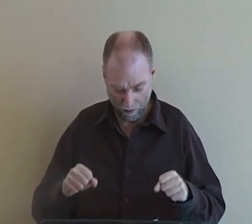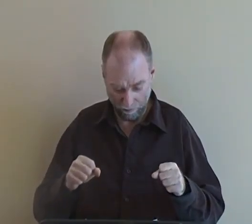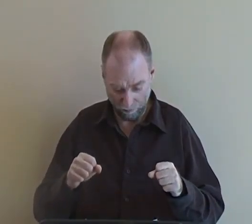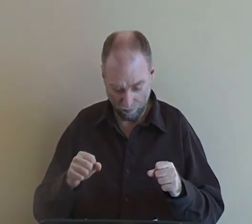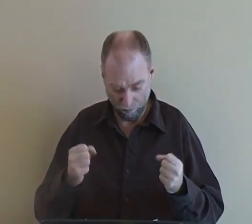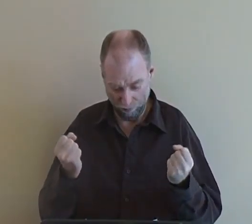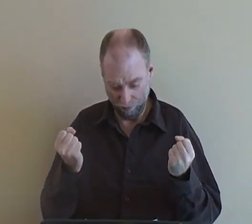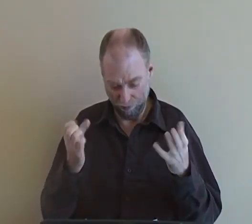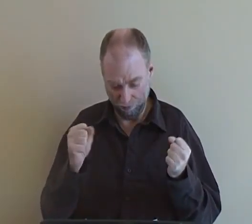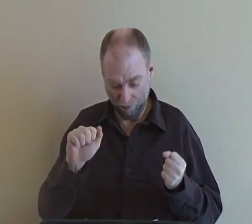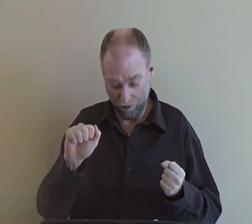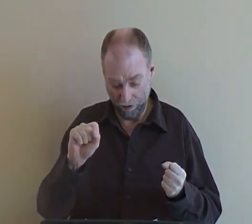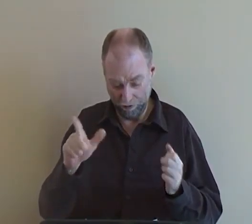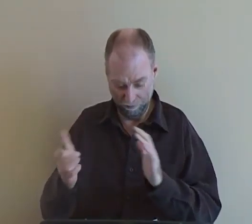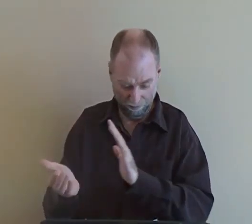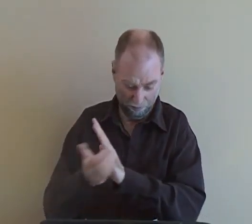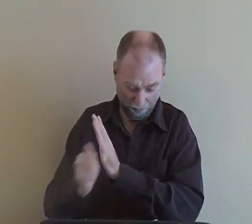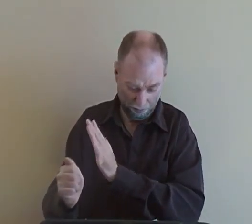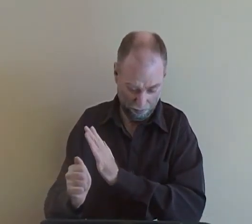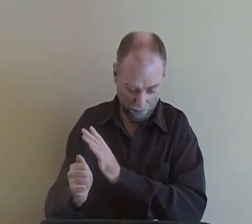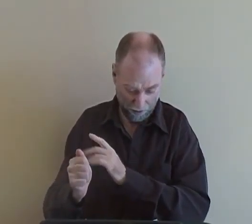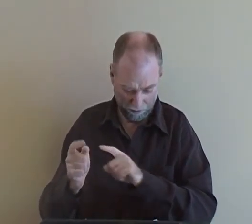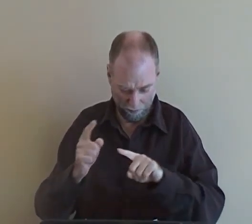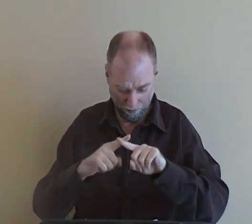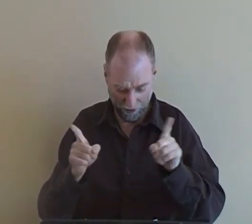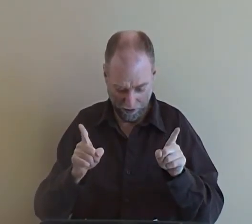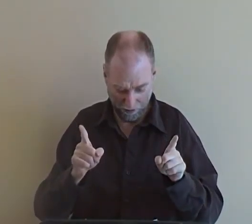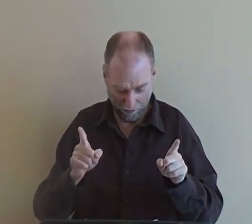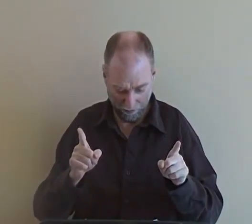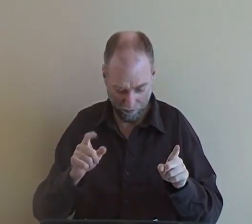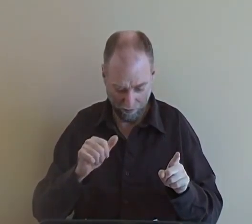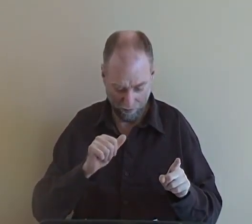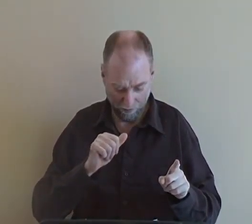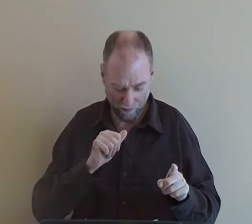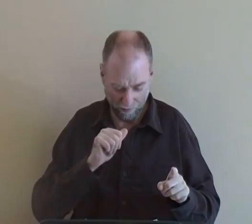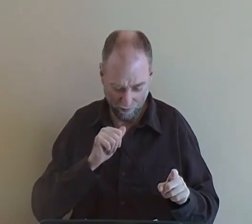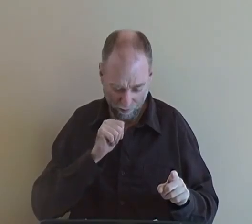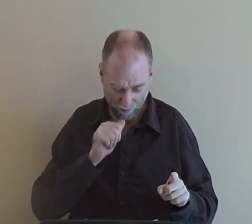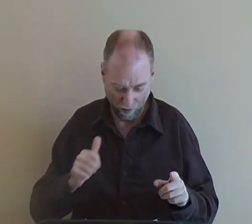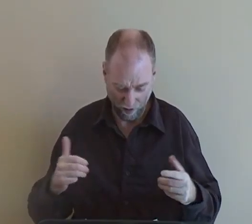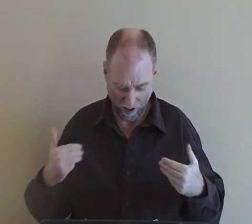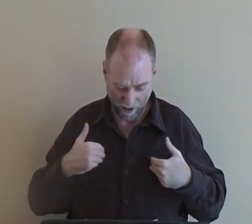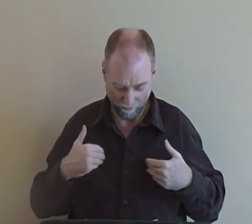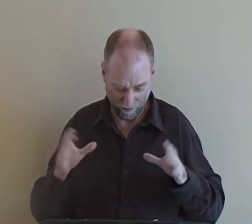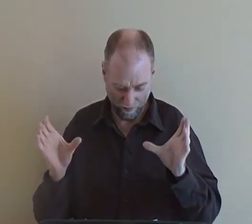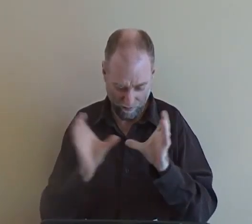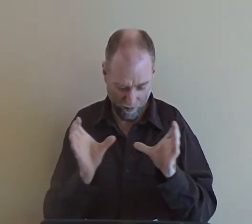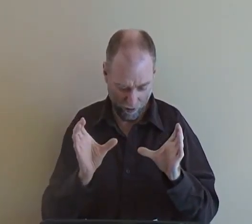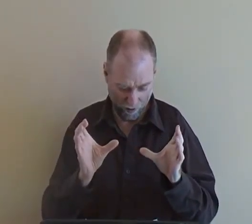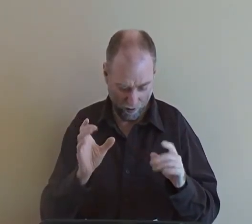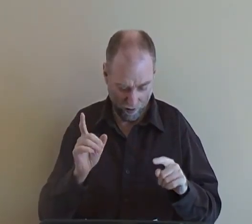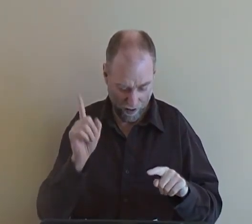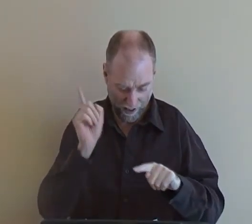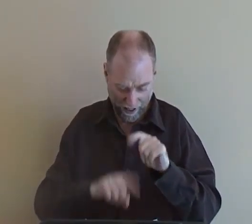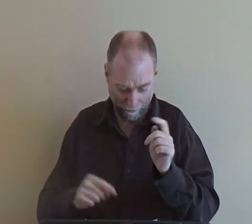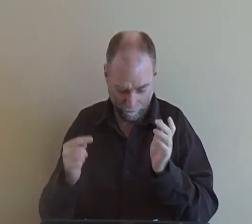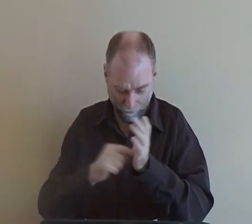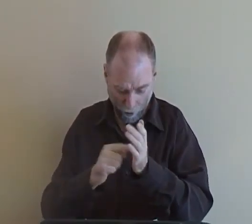Some people can sign ASL, are very skilled, but don't necessarily have a certification.